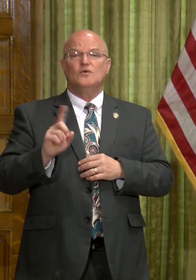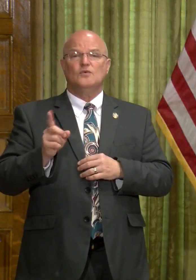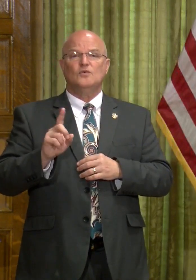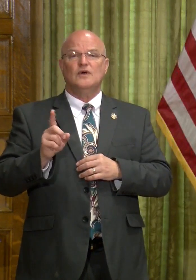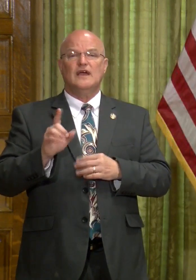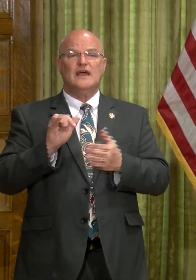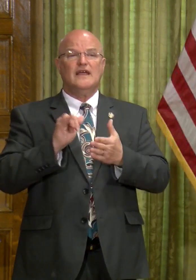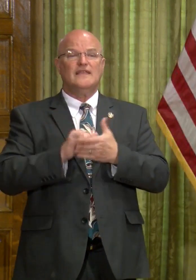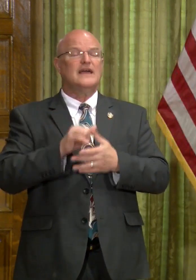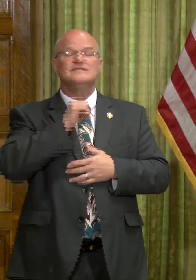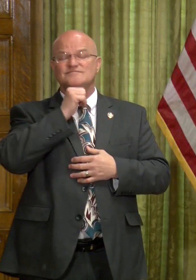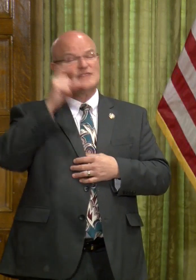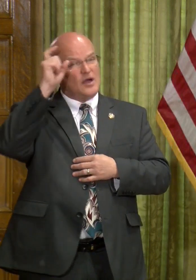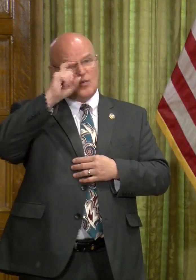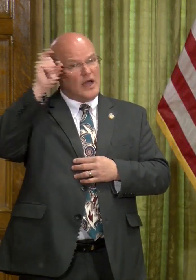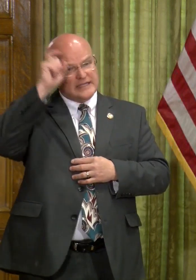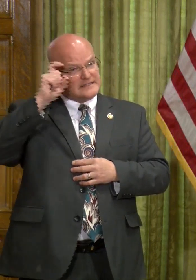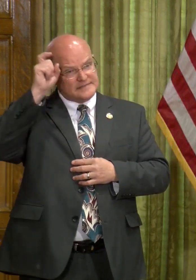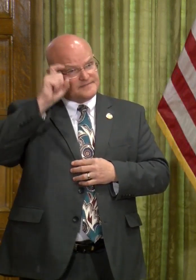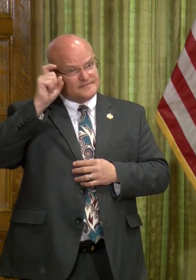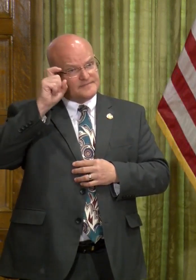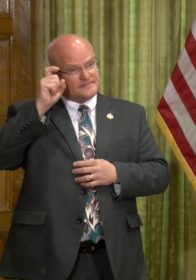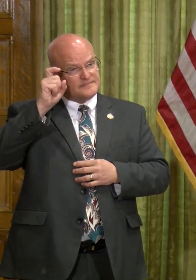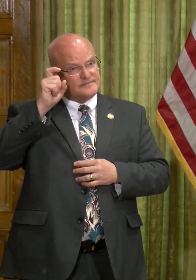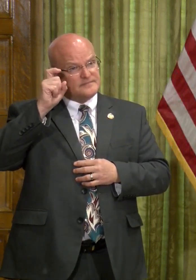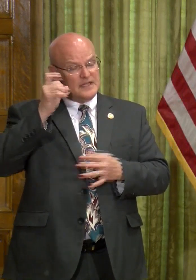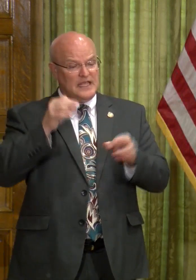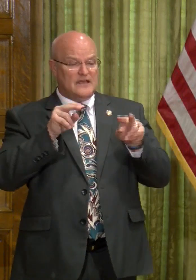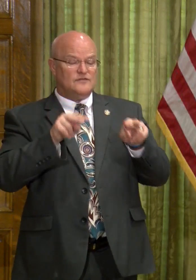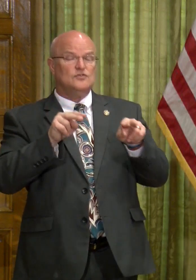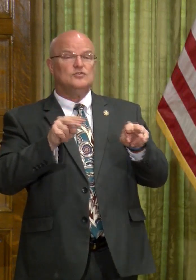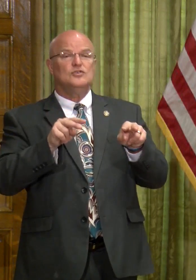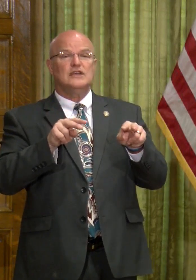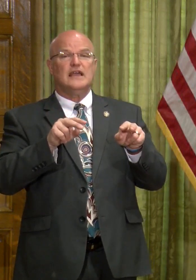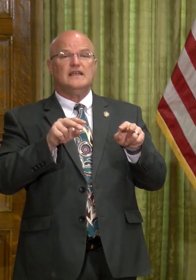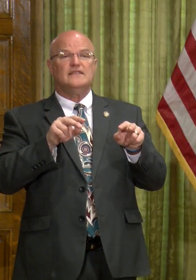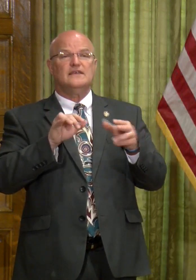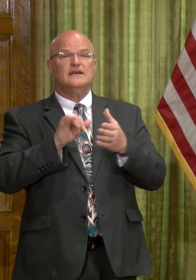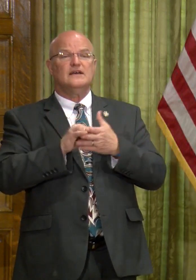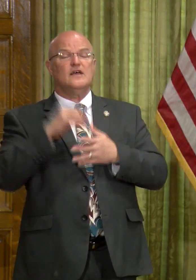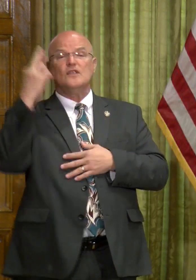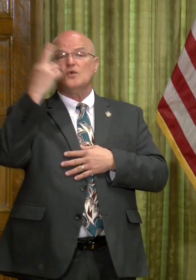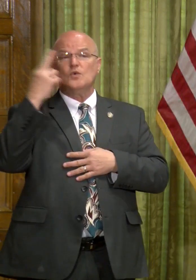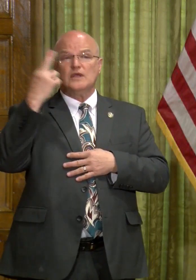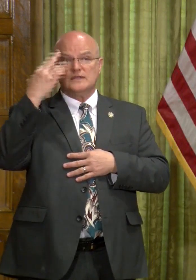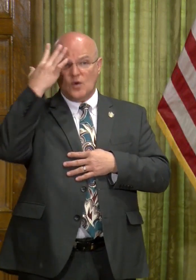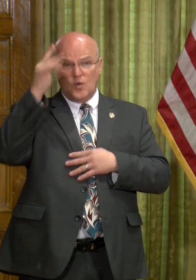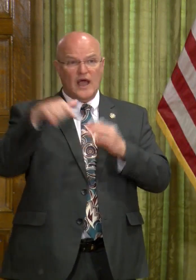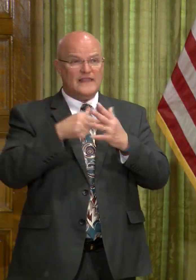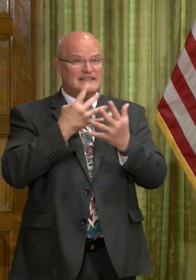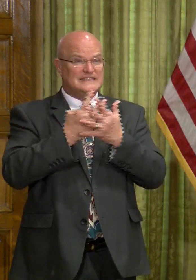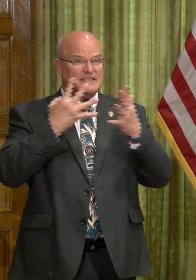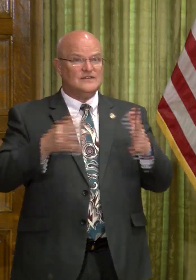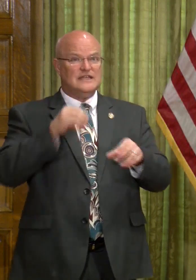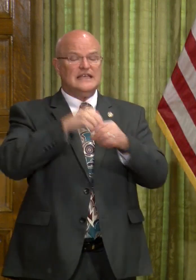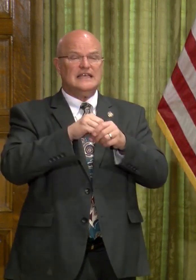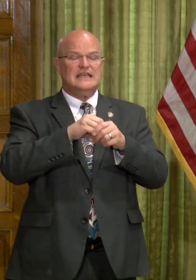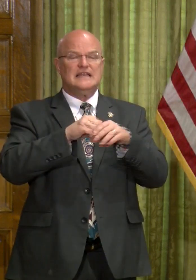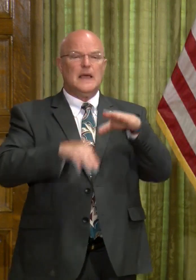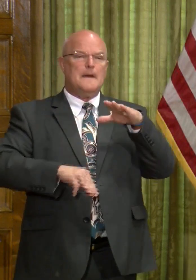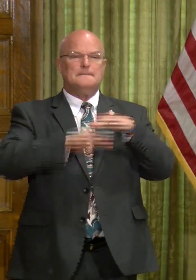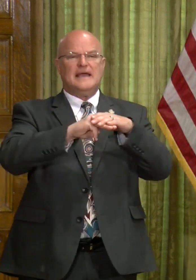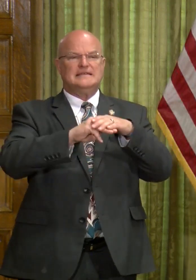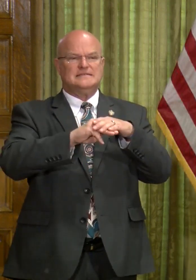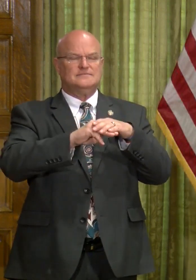uh, that would be unwise. Uh, if you look at the, there's a reason that these inmates are in a maximum security